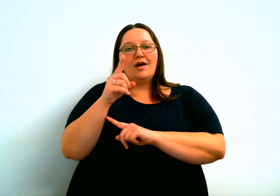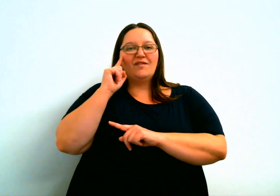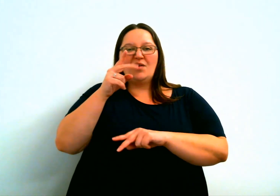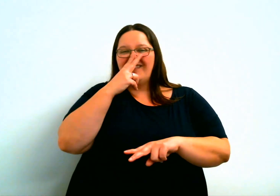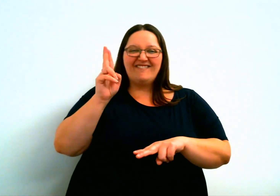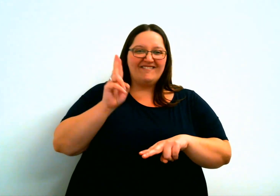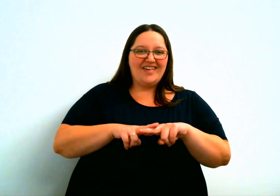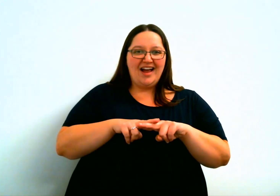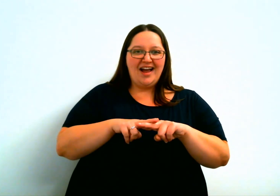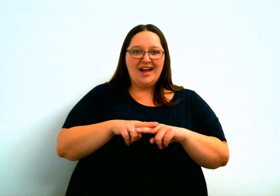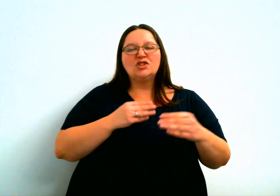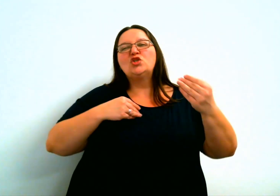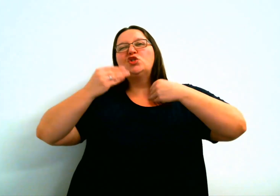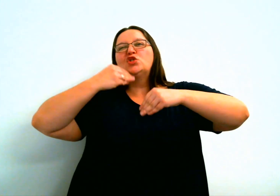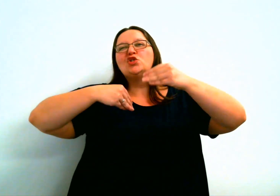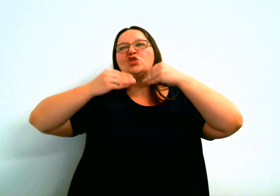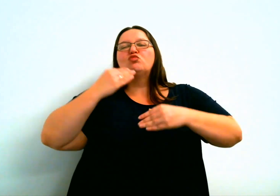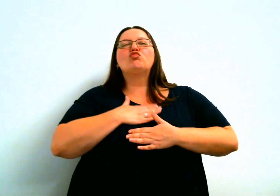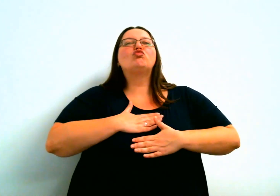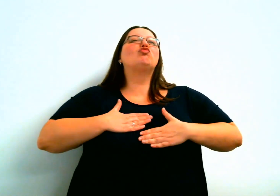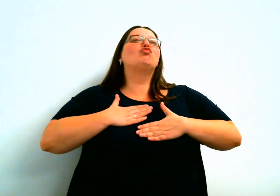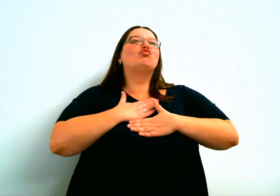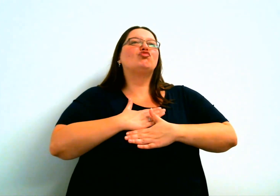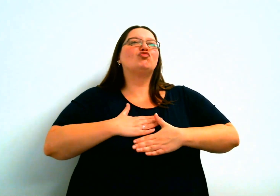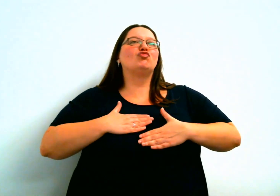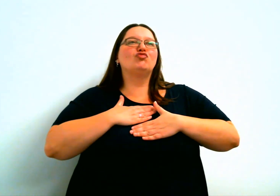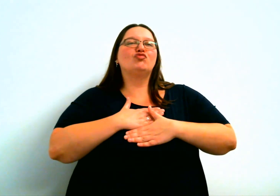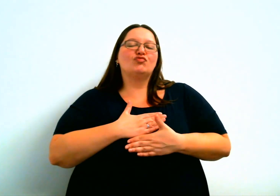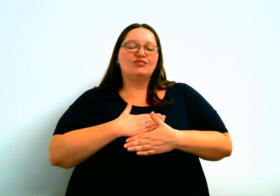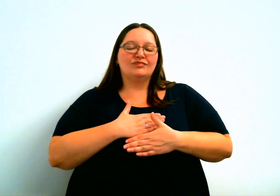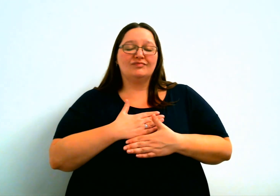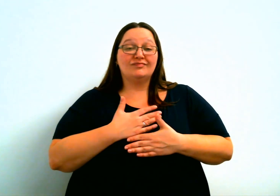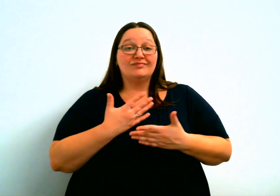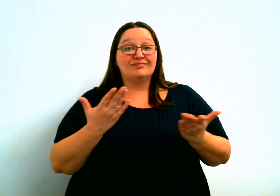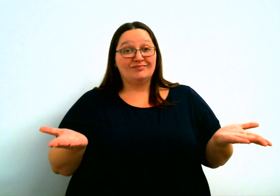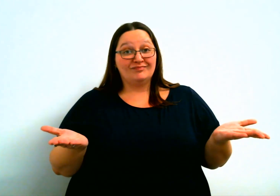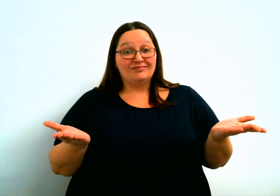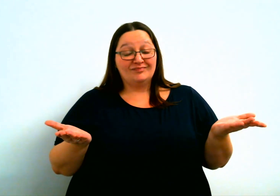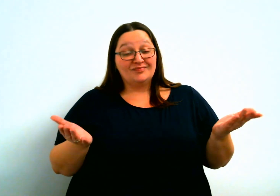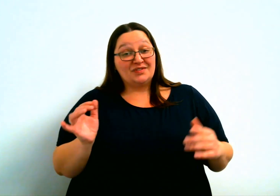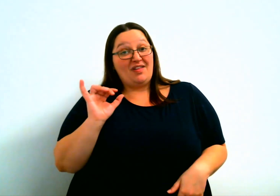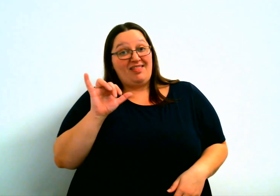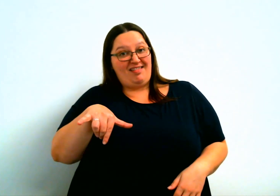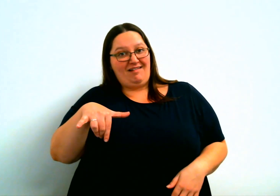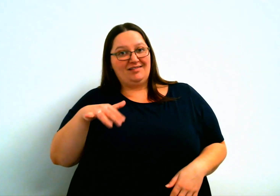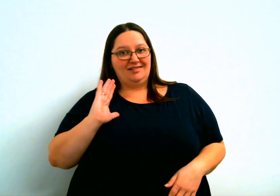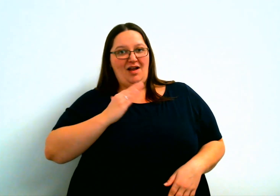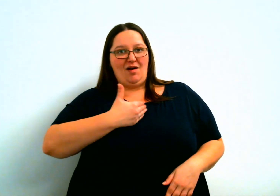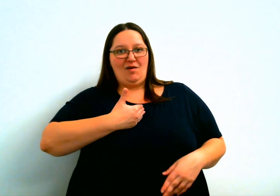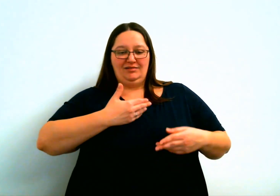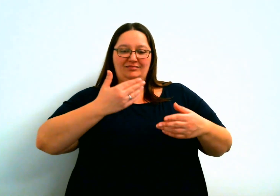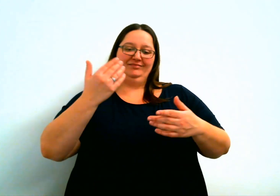Now Saturn, he was the god for fun and feasting. Just enjoy your time. That's what Saturday is for.